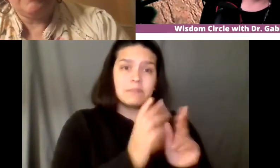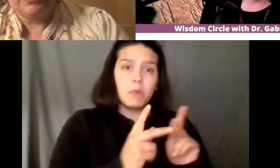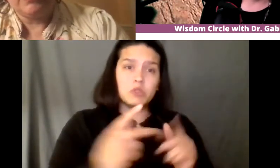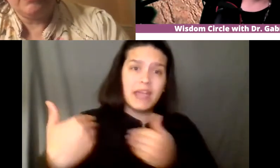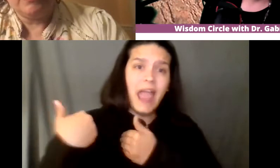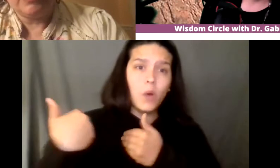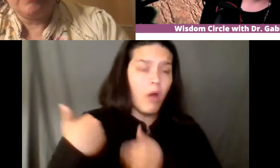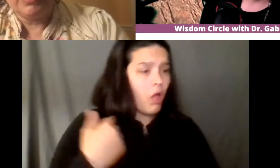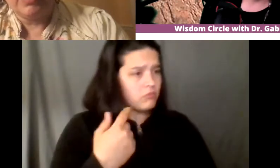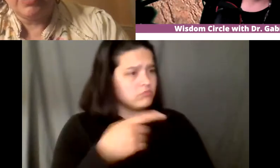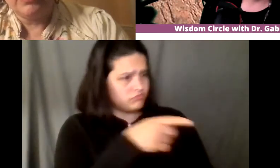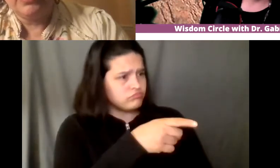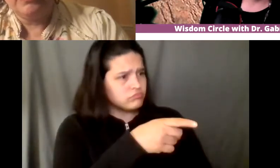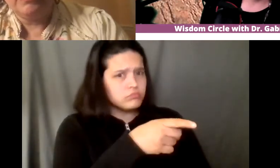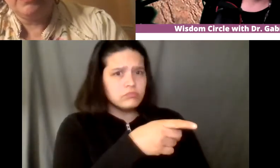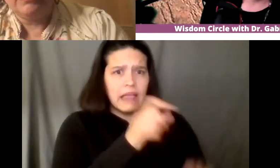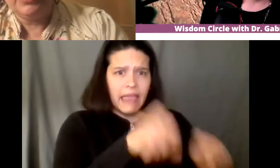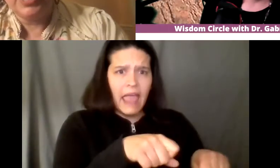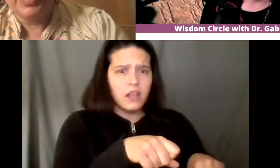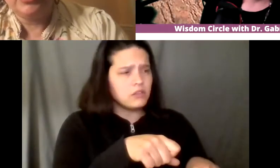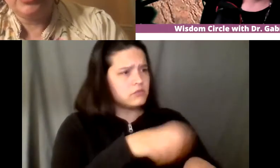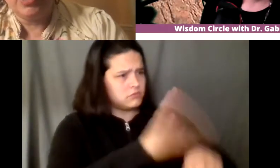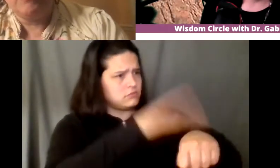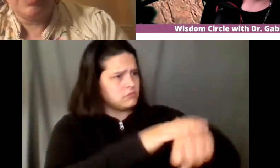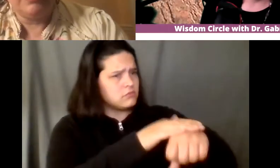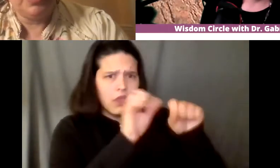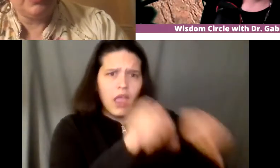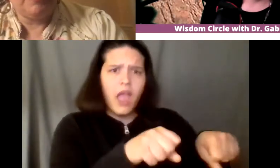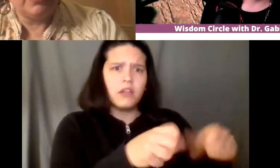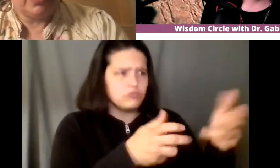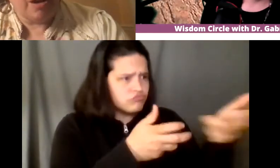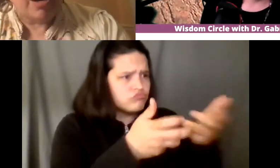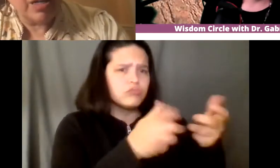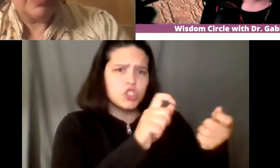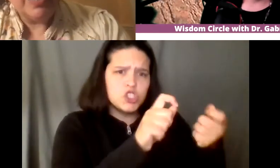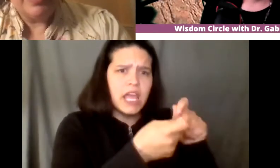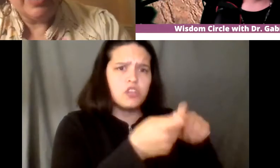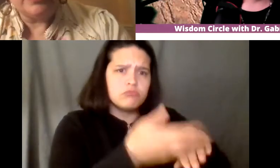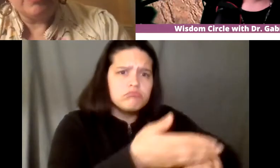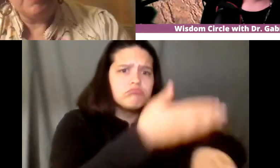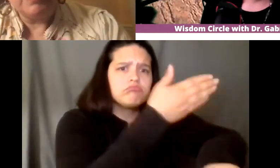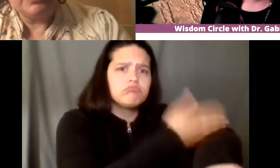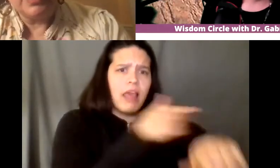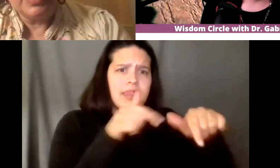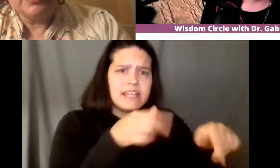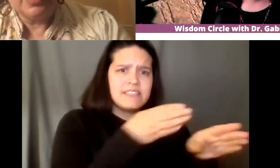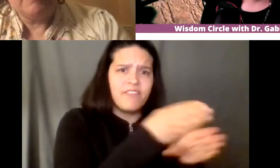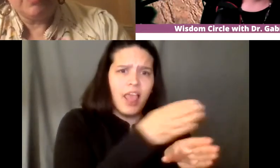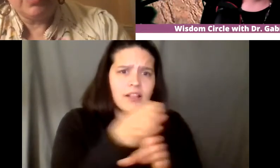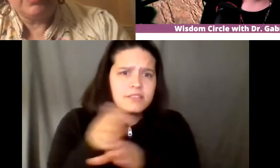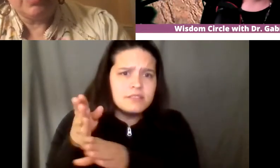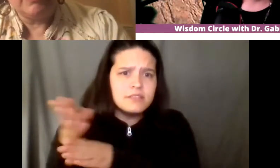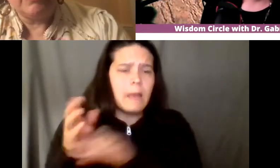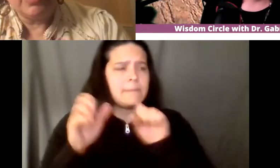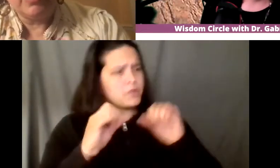have also worked quite a lot to to change uh what these fields are and so to be able to teach them